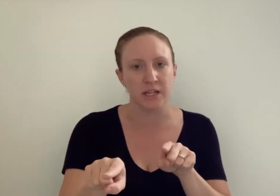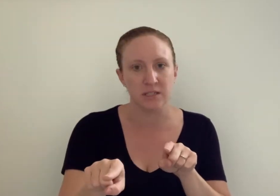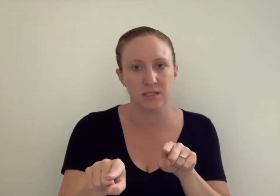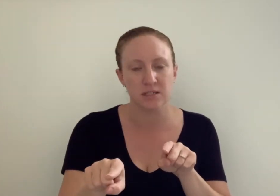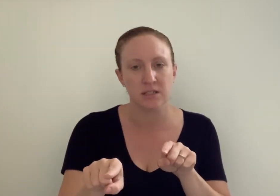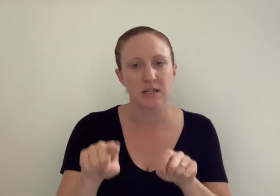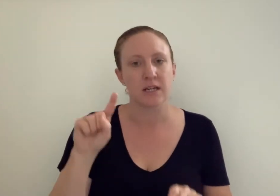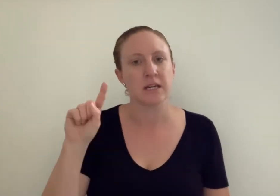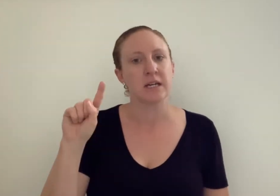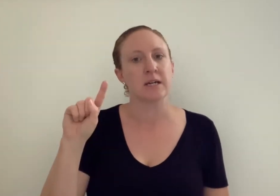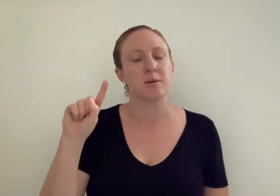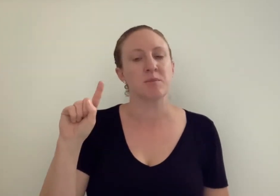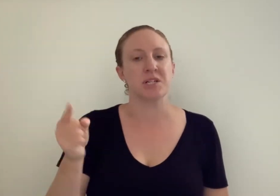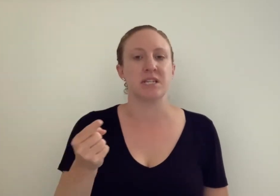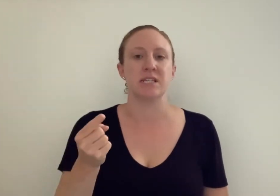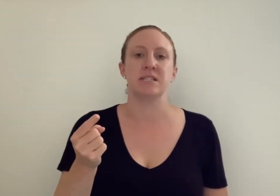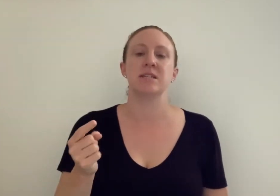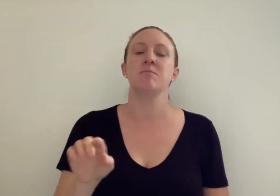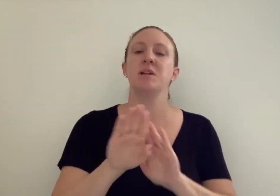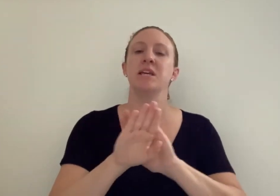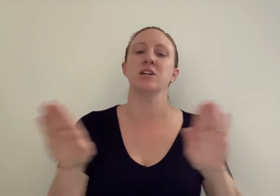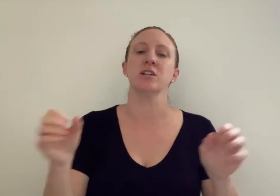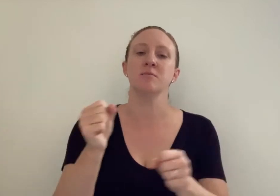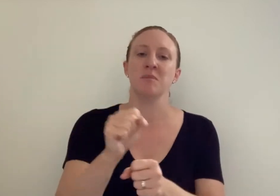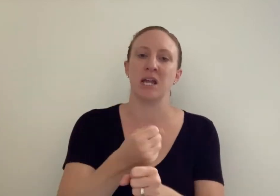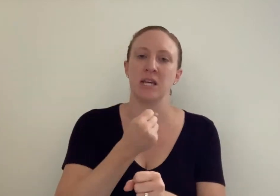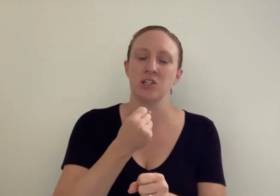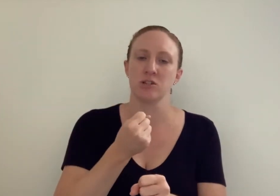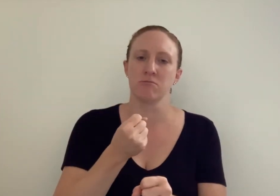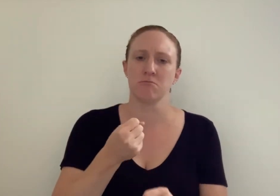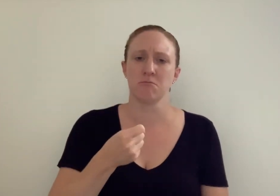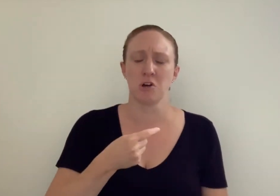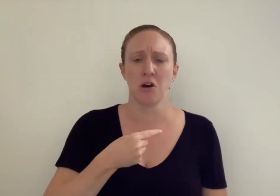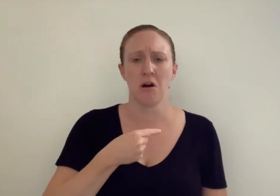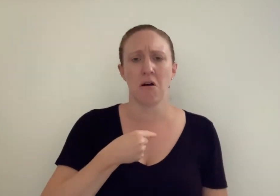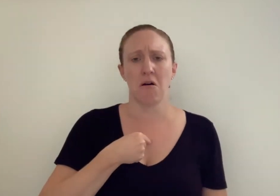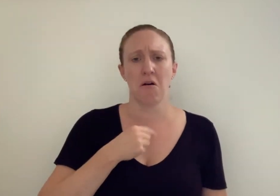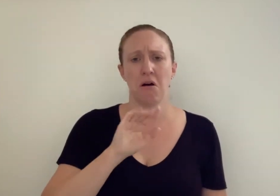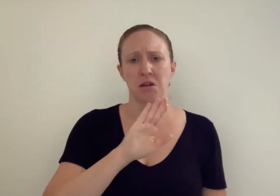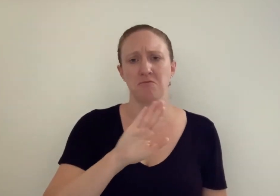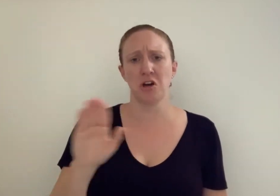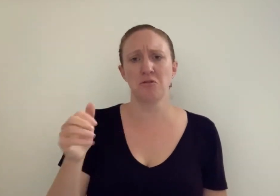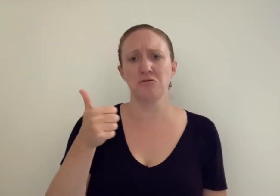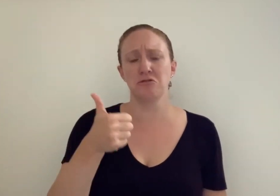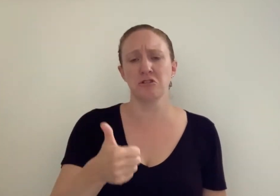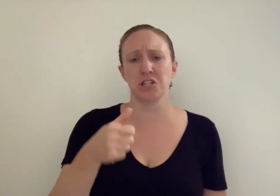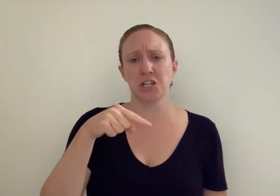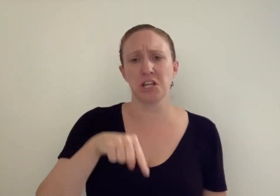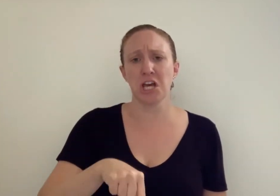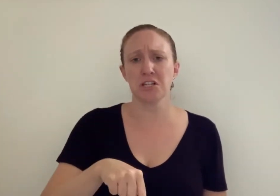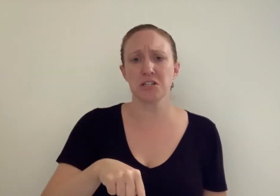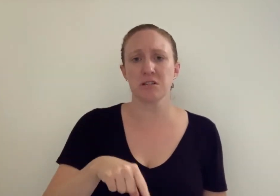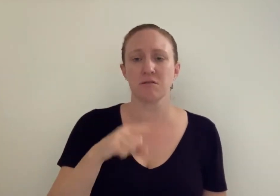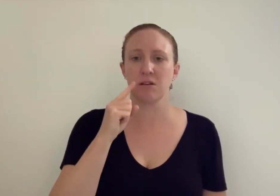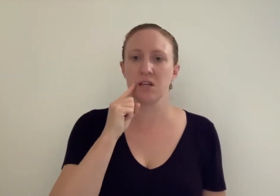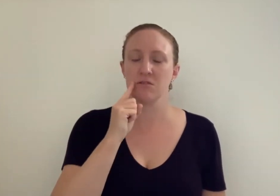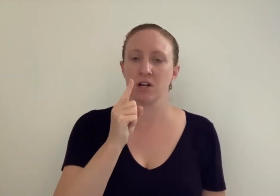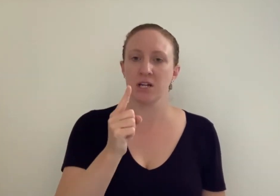But he simply couldn't manage. I'm no good at this, he cried.